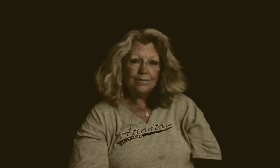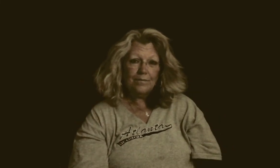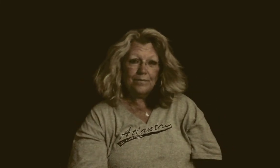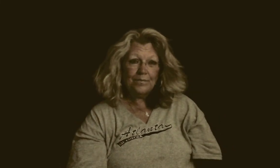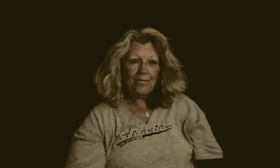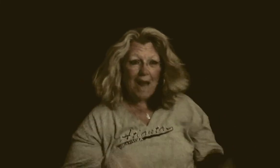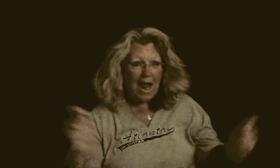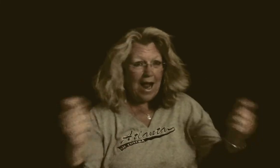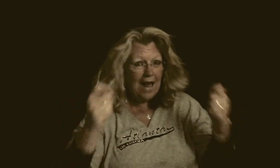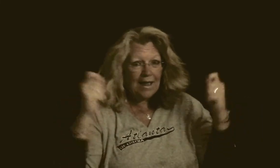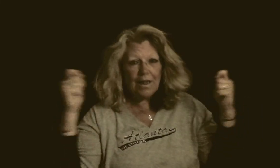Hallelujah